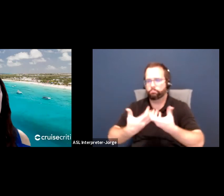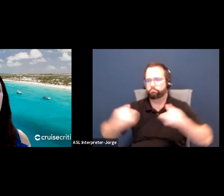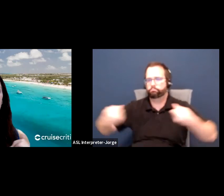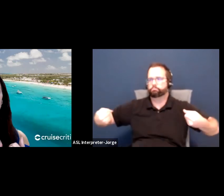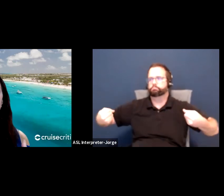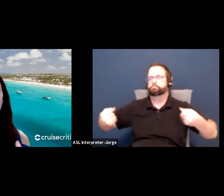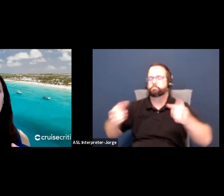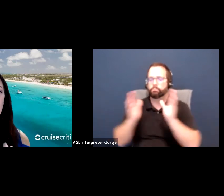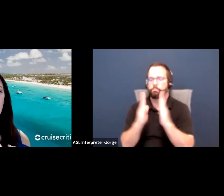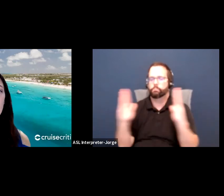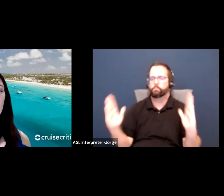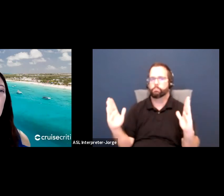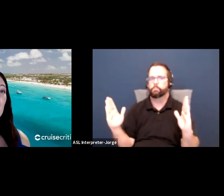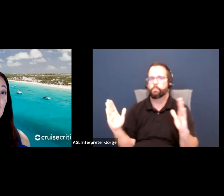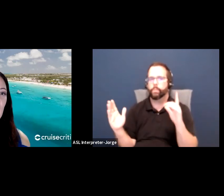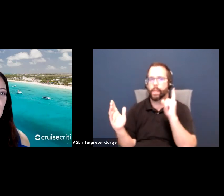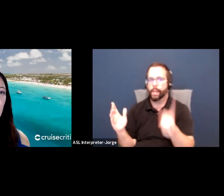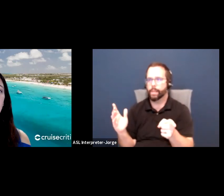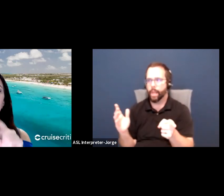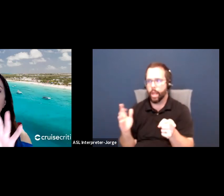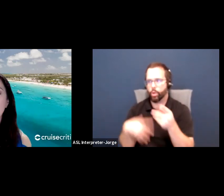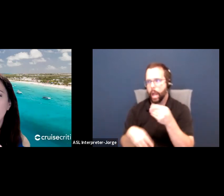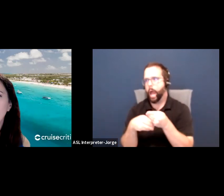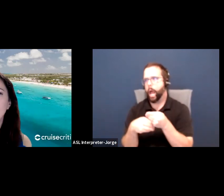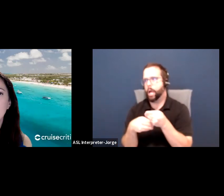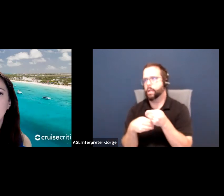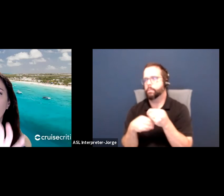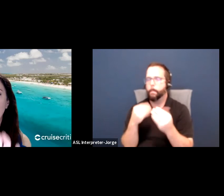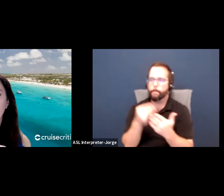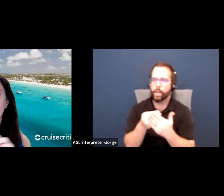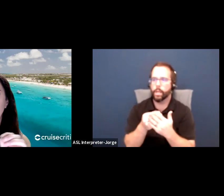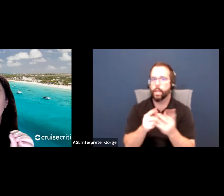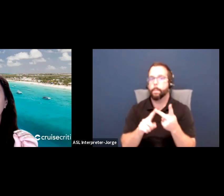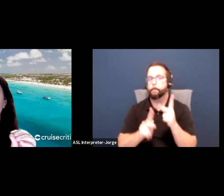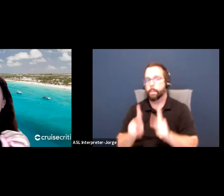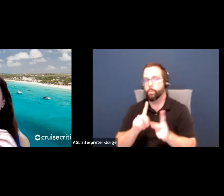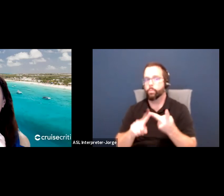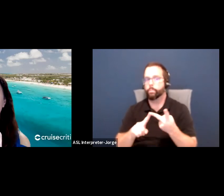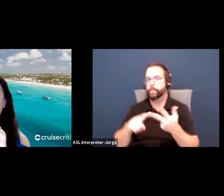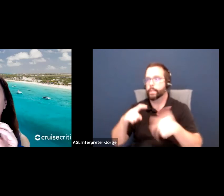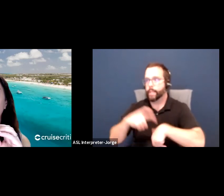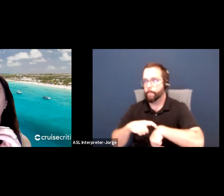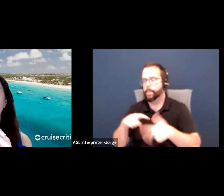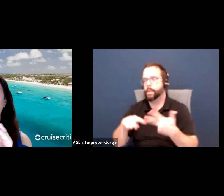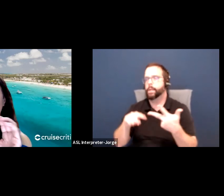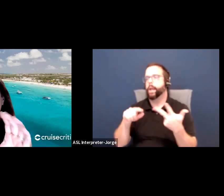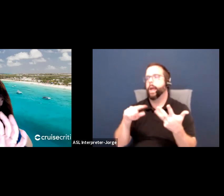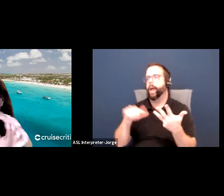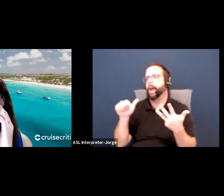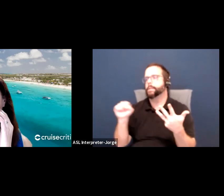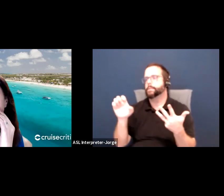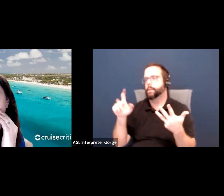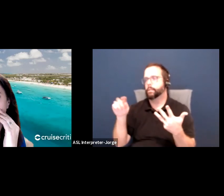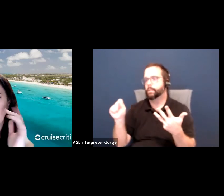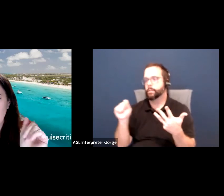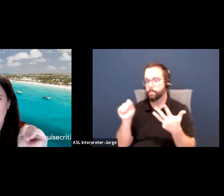columns and that talks about money, people, time, and assets. This might be a process that people do for the goals and just to